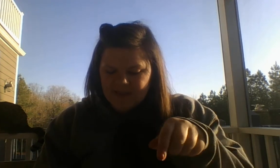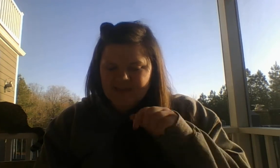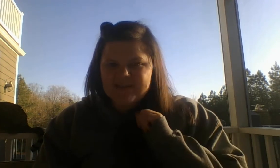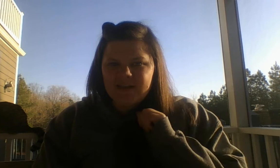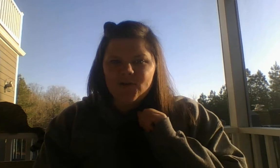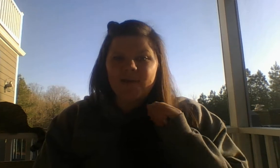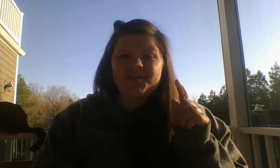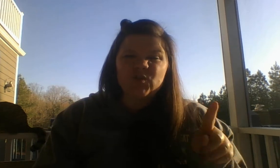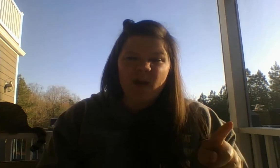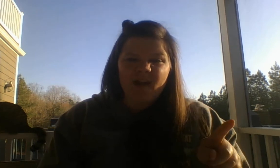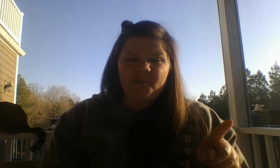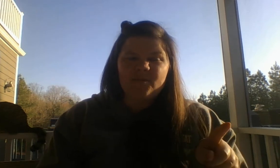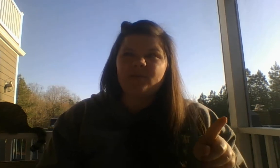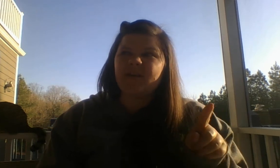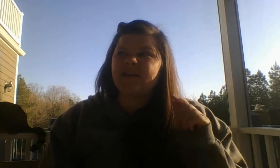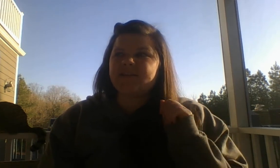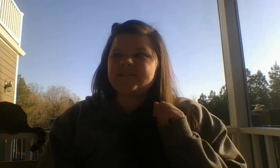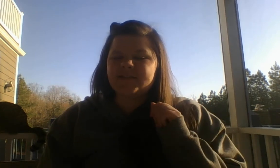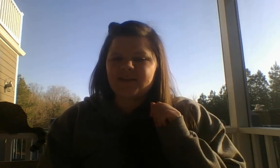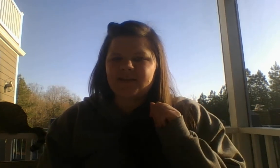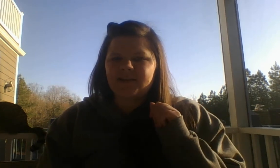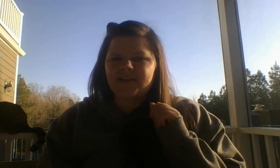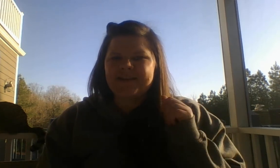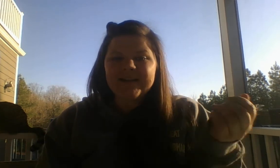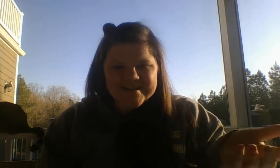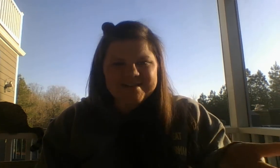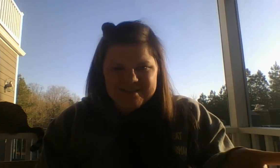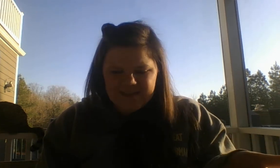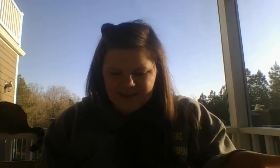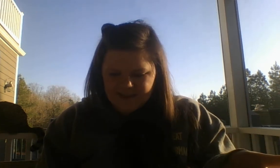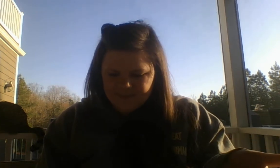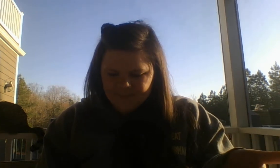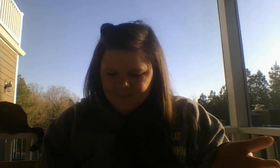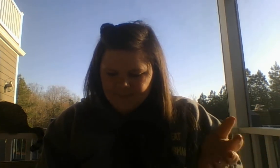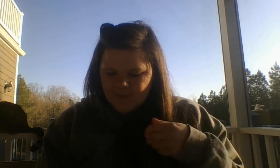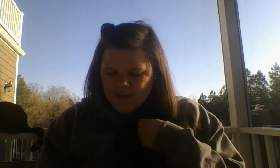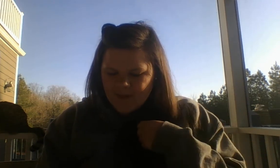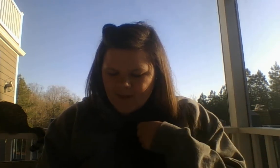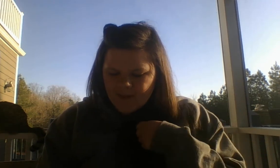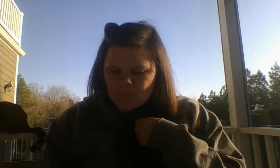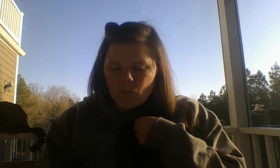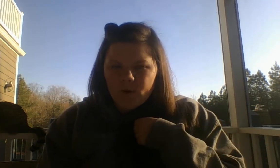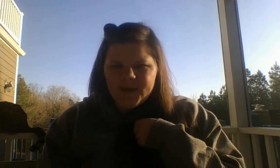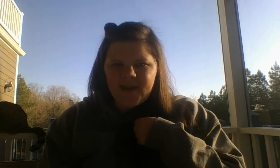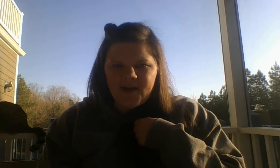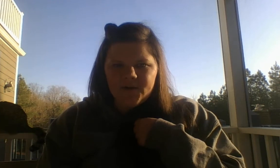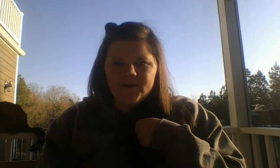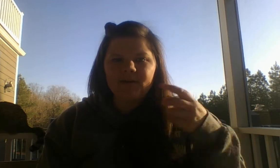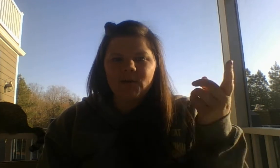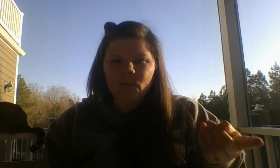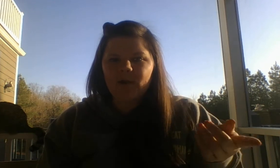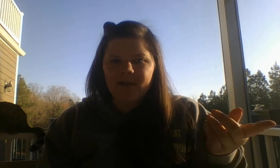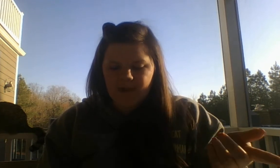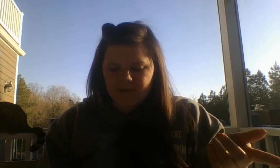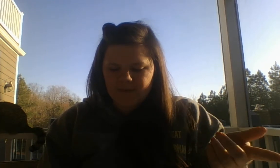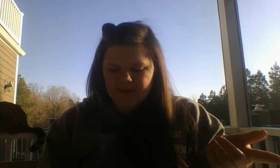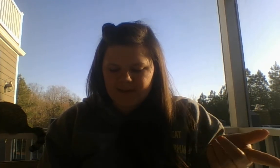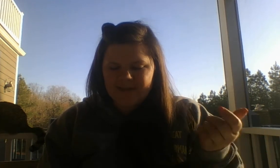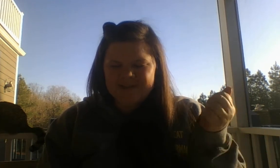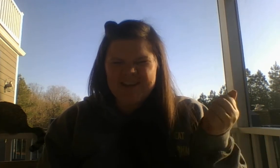Take away drum. The word is stick. Work out. Take